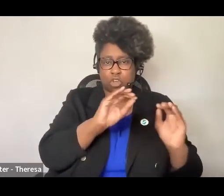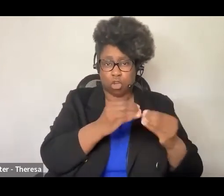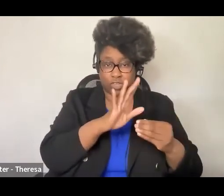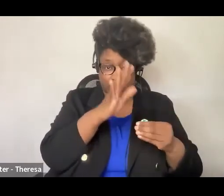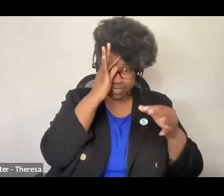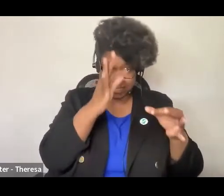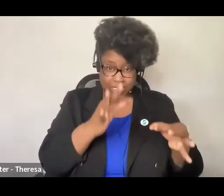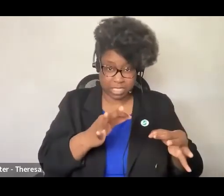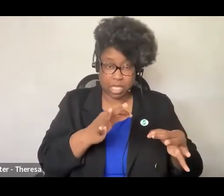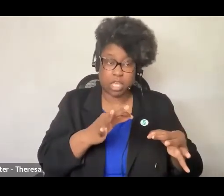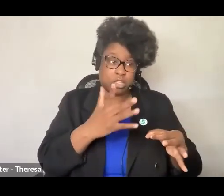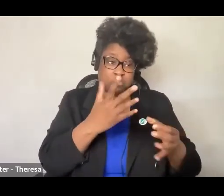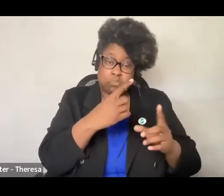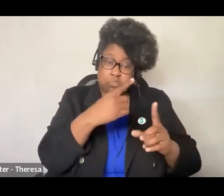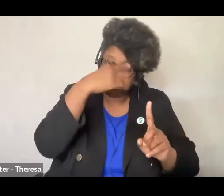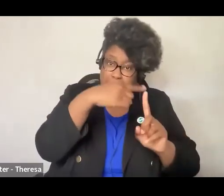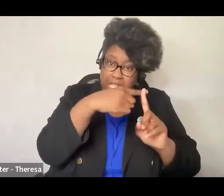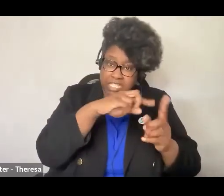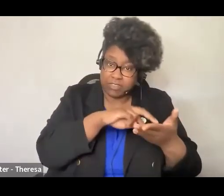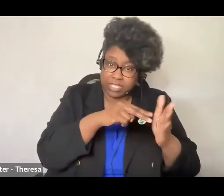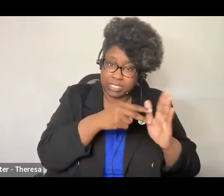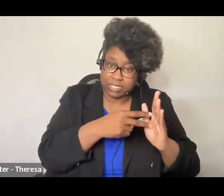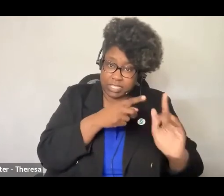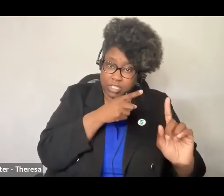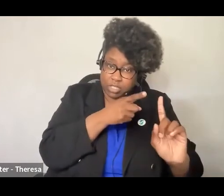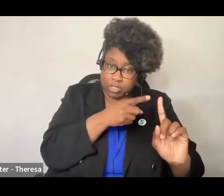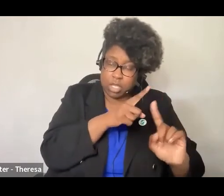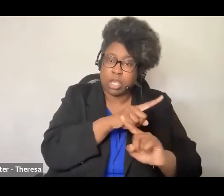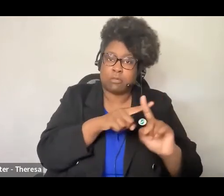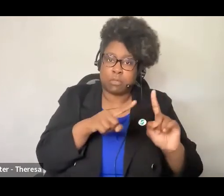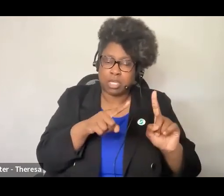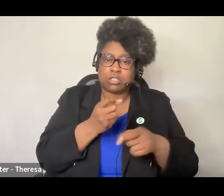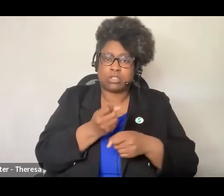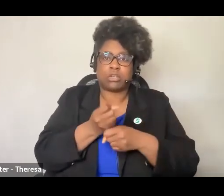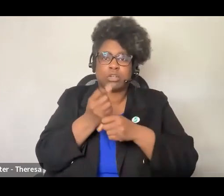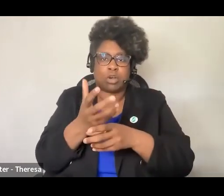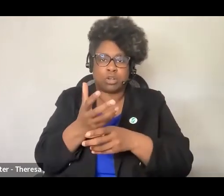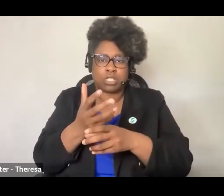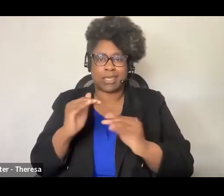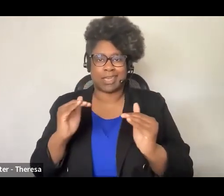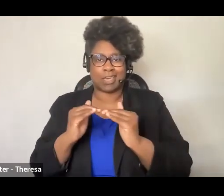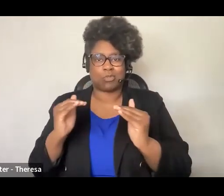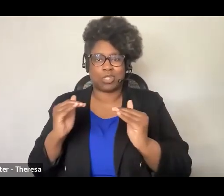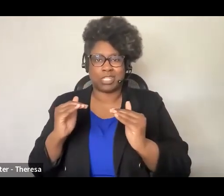intentions but raise unanticipated equity and ethical dilemmas in the classroom.